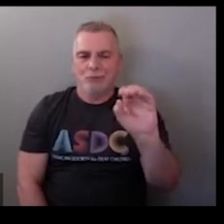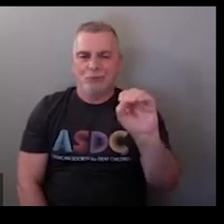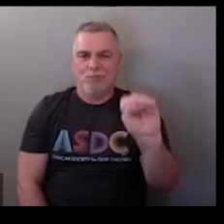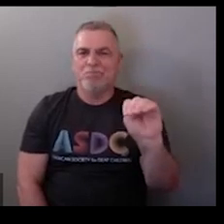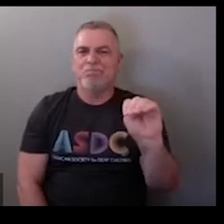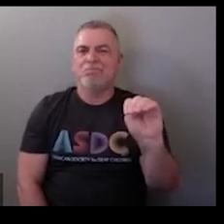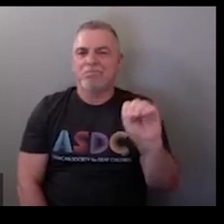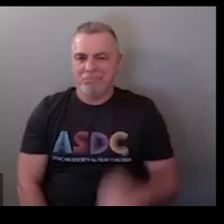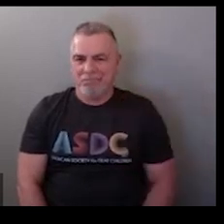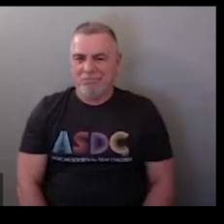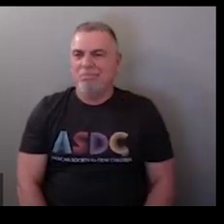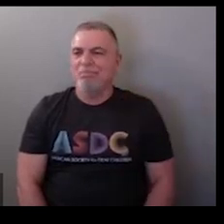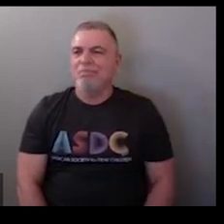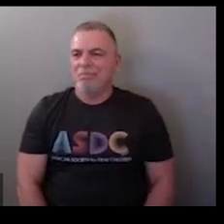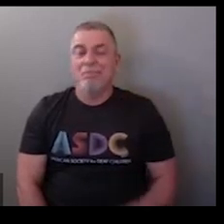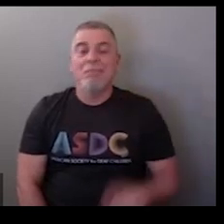-o-o-m